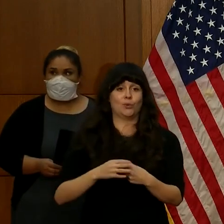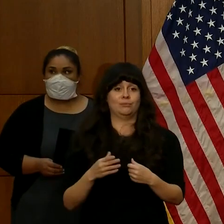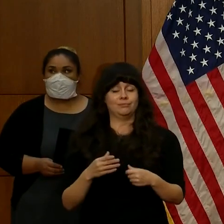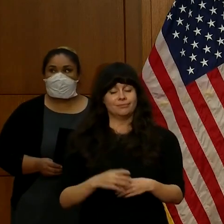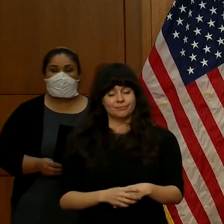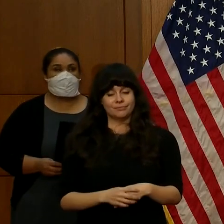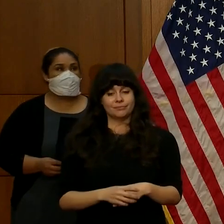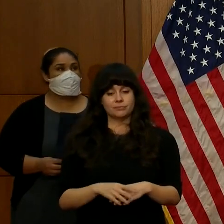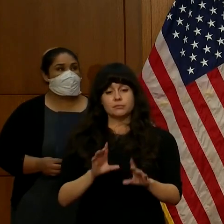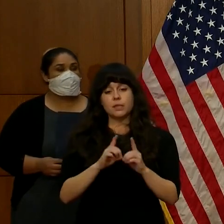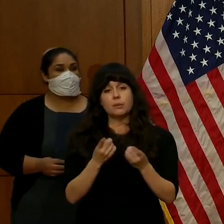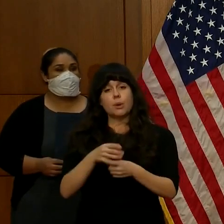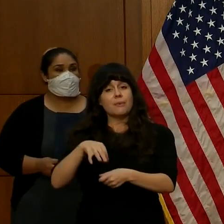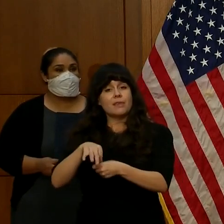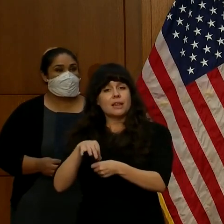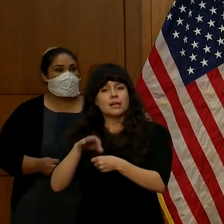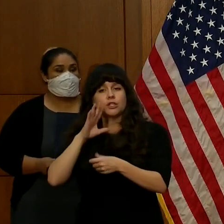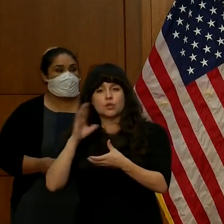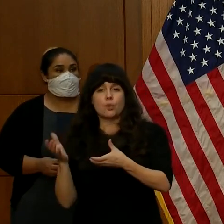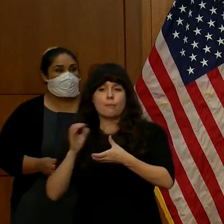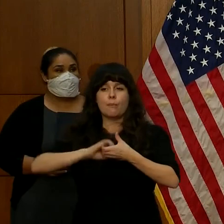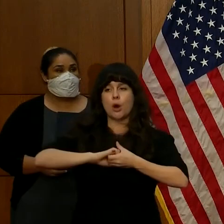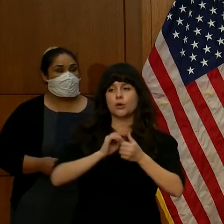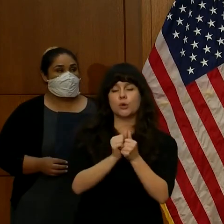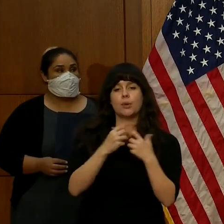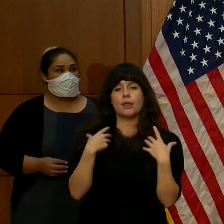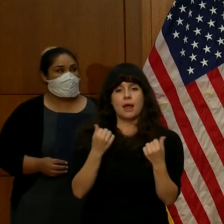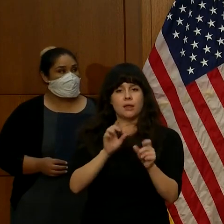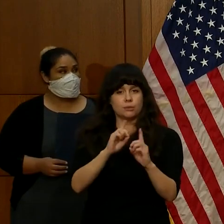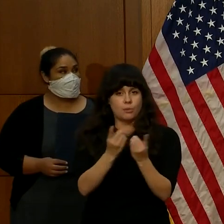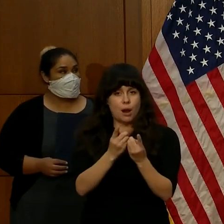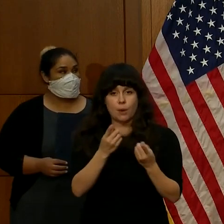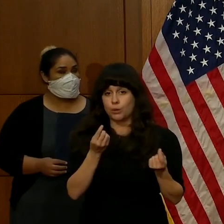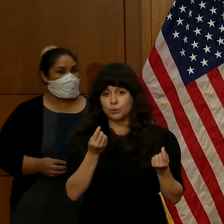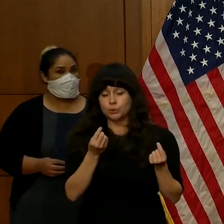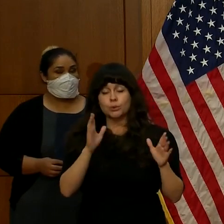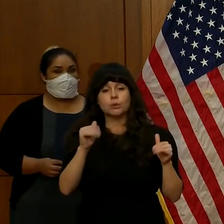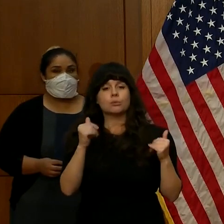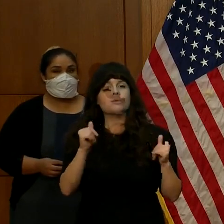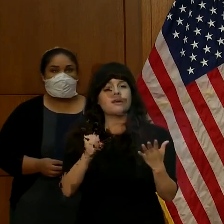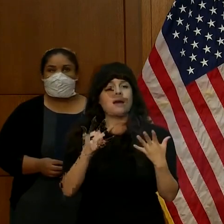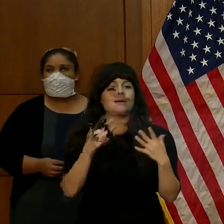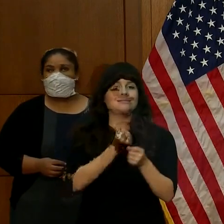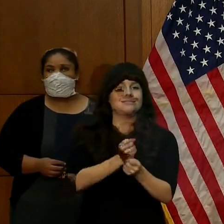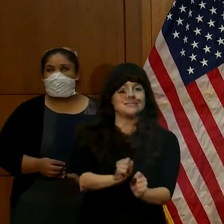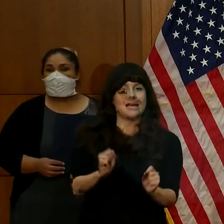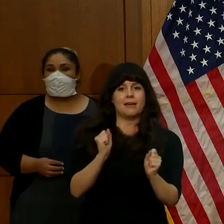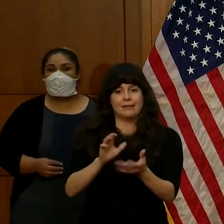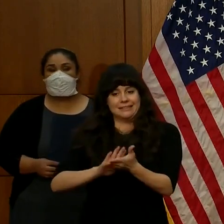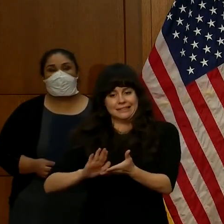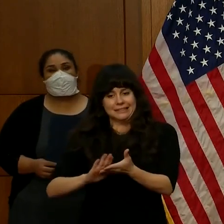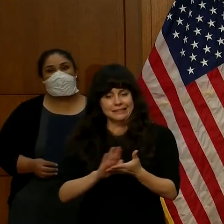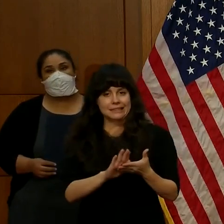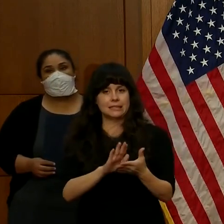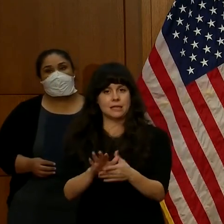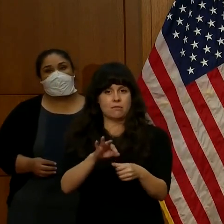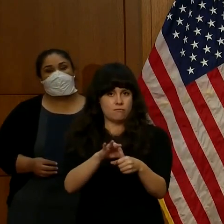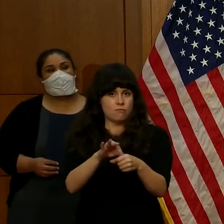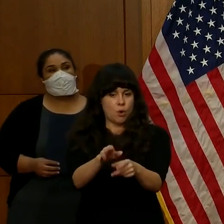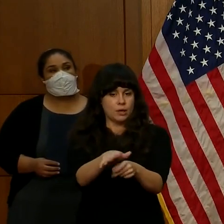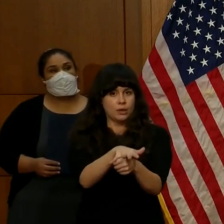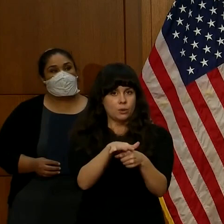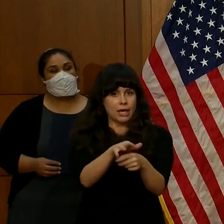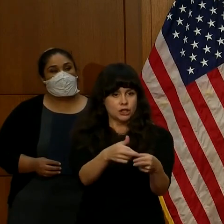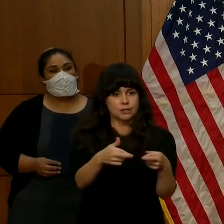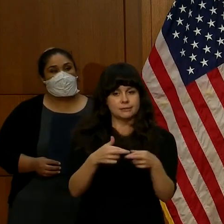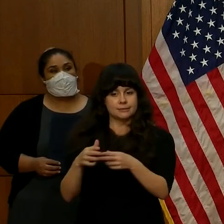of Elections is partnering with the Health Department to provide safe and sanitary polling places for voters and our